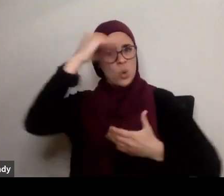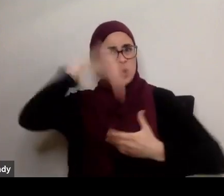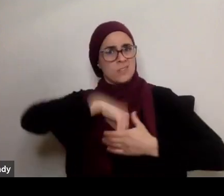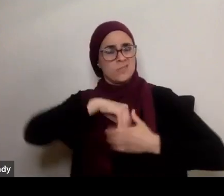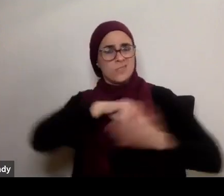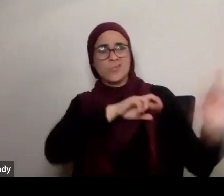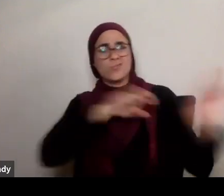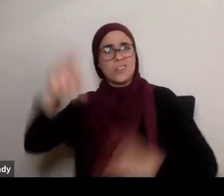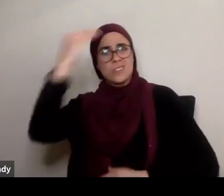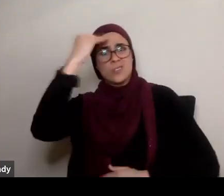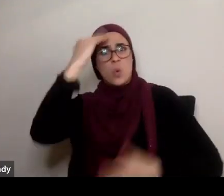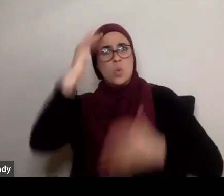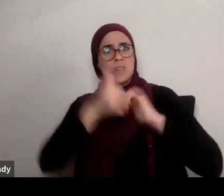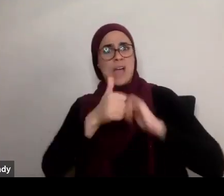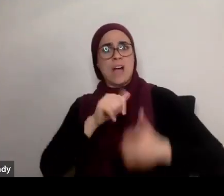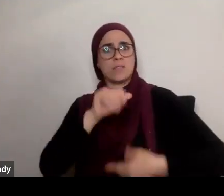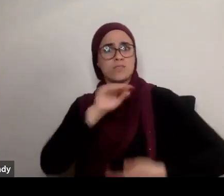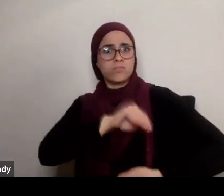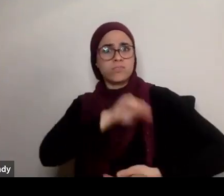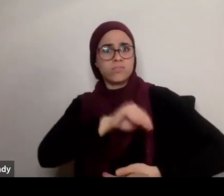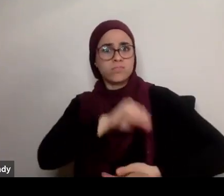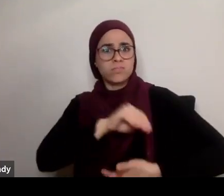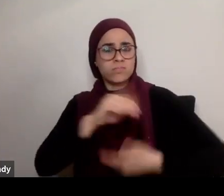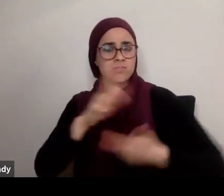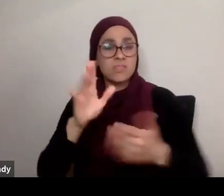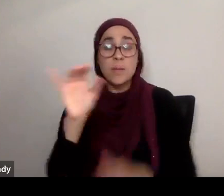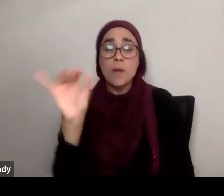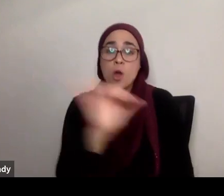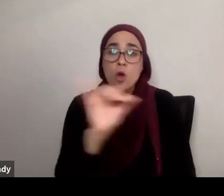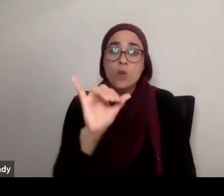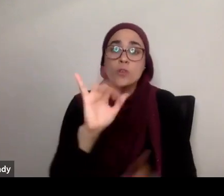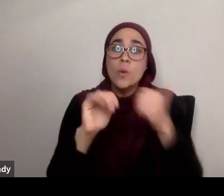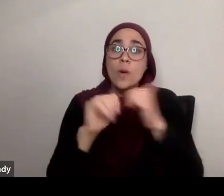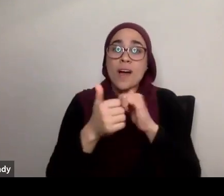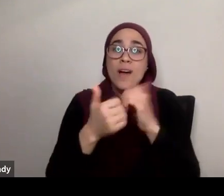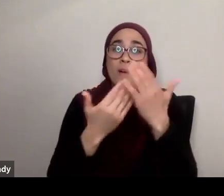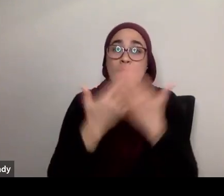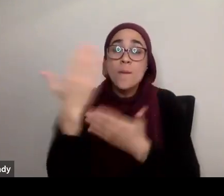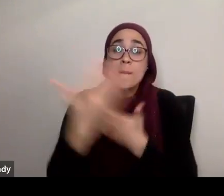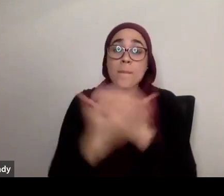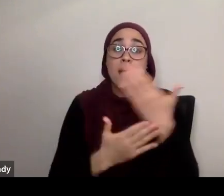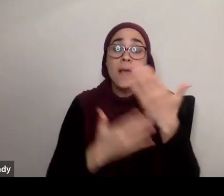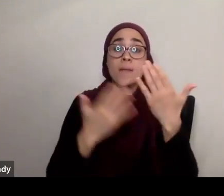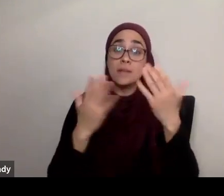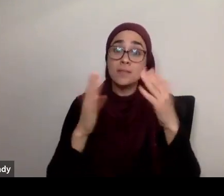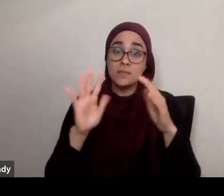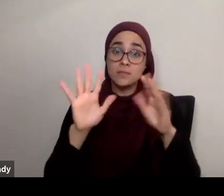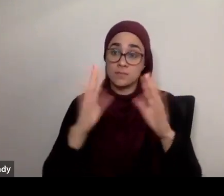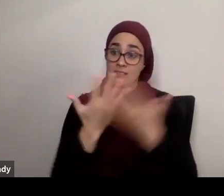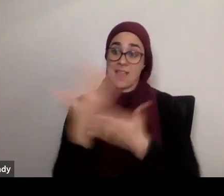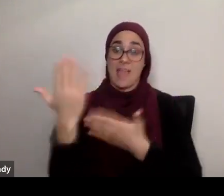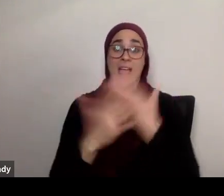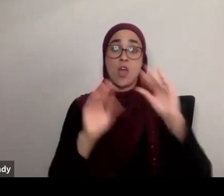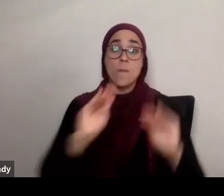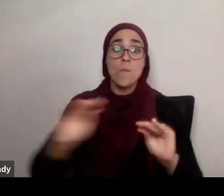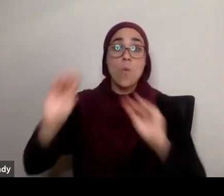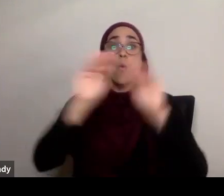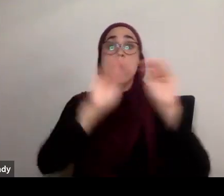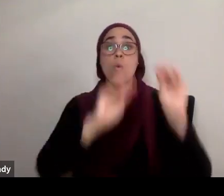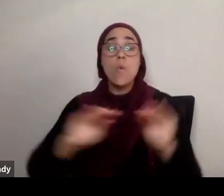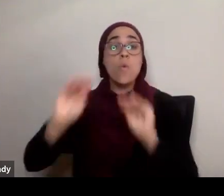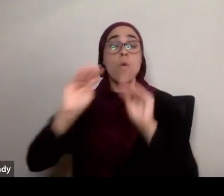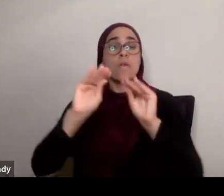various instincts, know, that motion with the baby's hand where they're basically massaging to, you know, to increase the breastfeeding